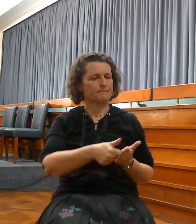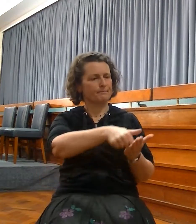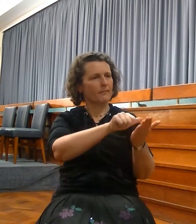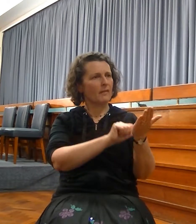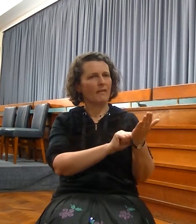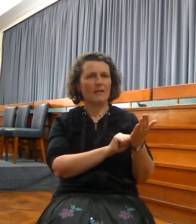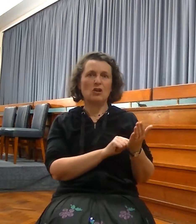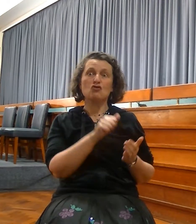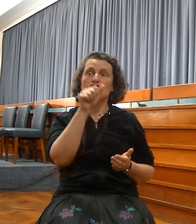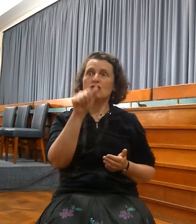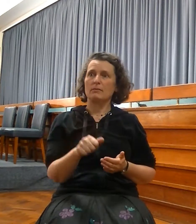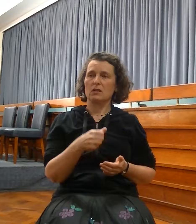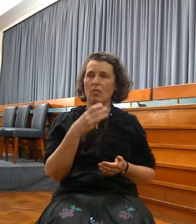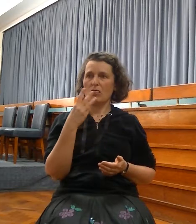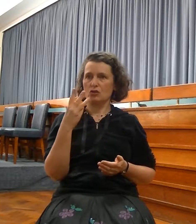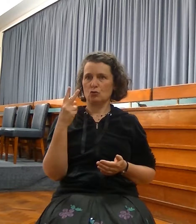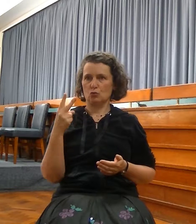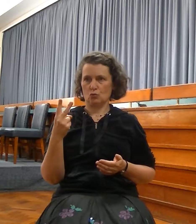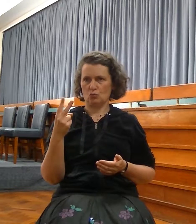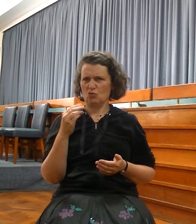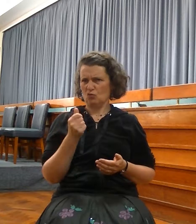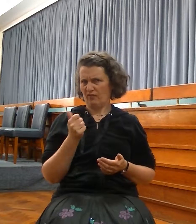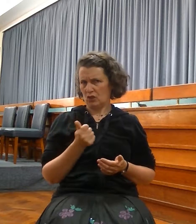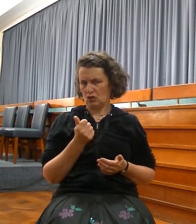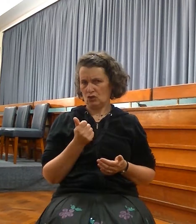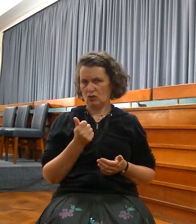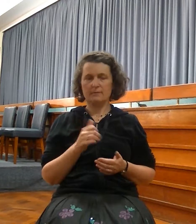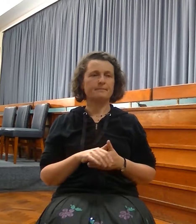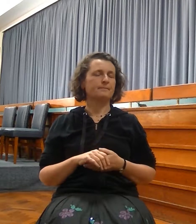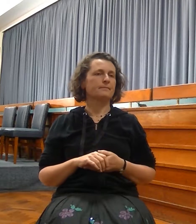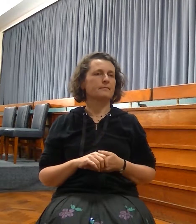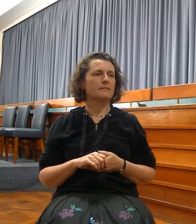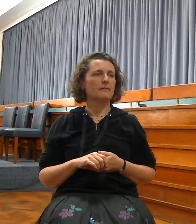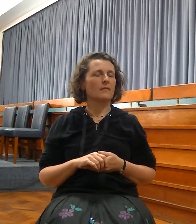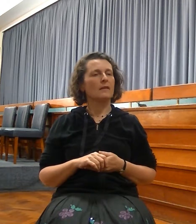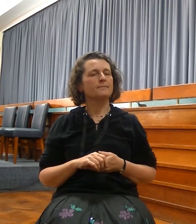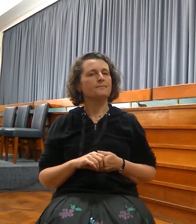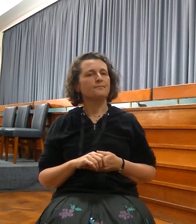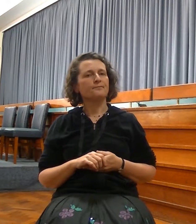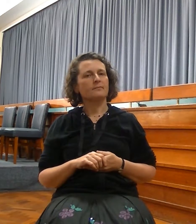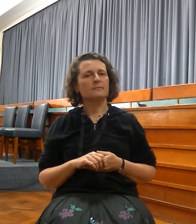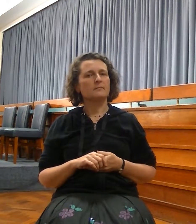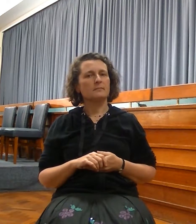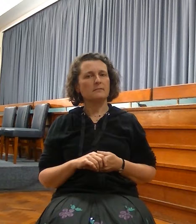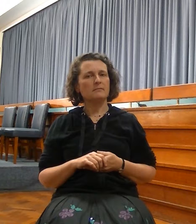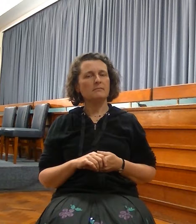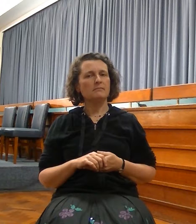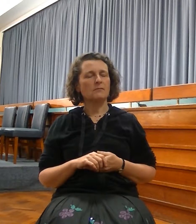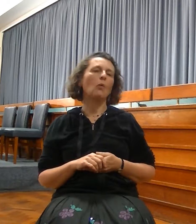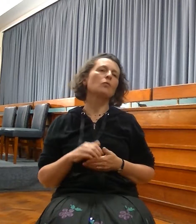we're just coming to conclusion. We've got just a little more to do. I beg your pardon. I'll go to chapter 33